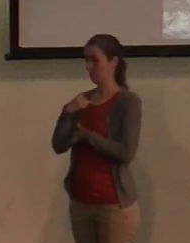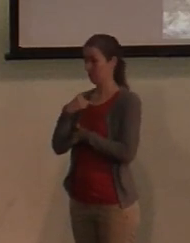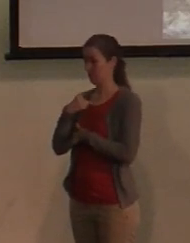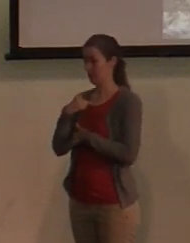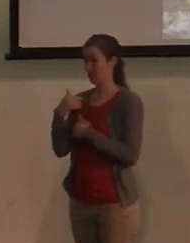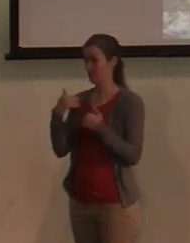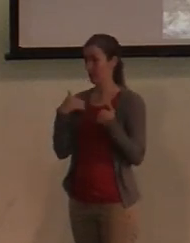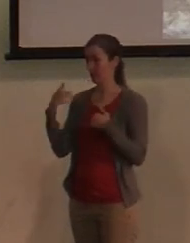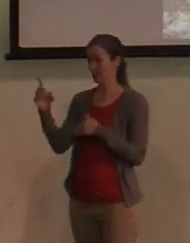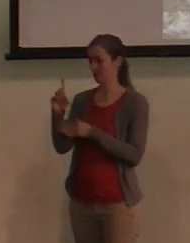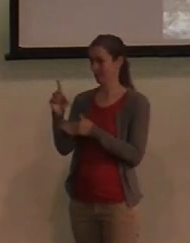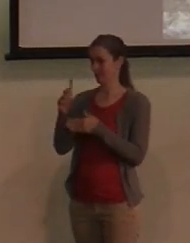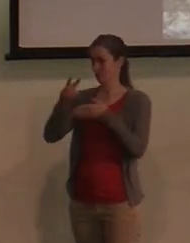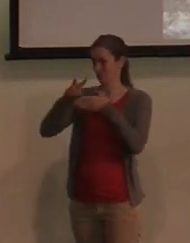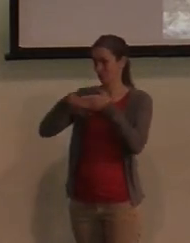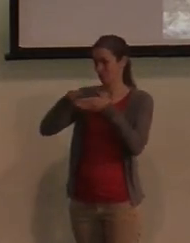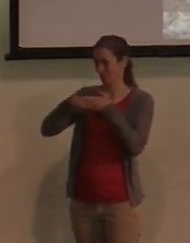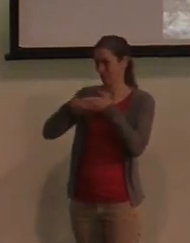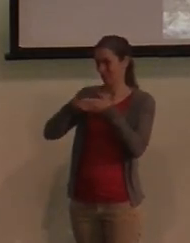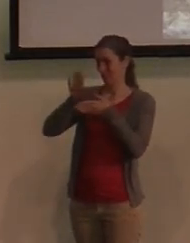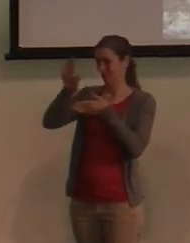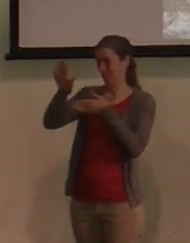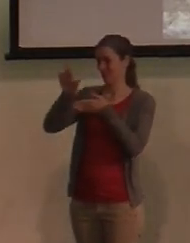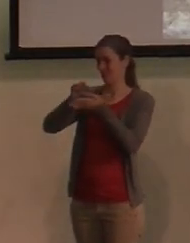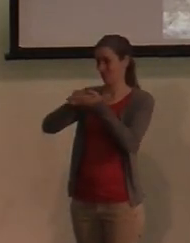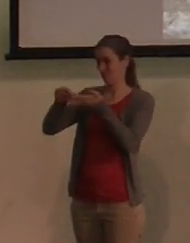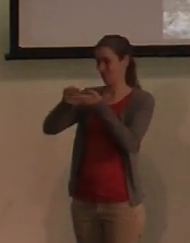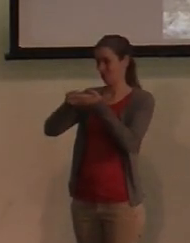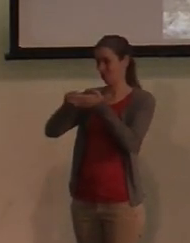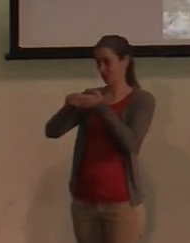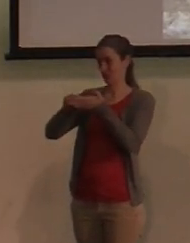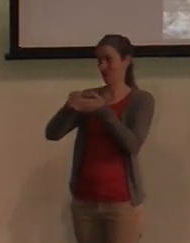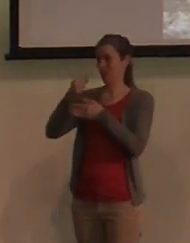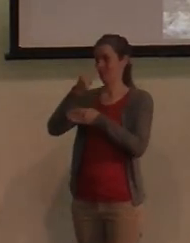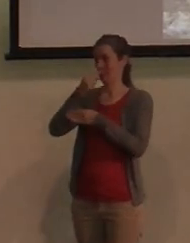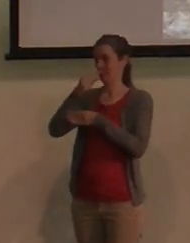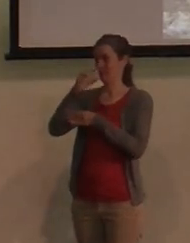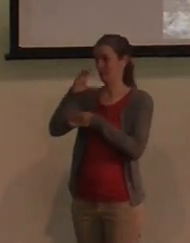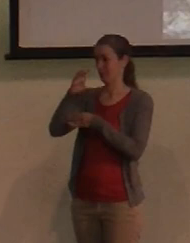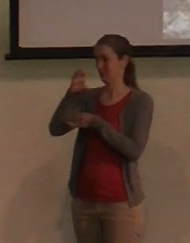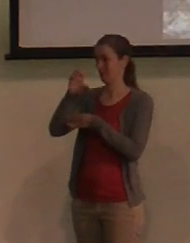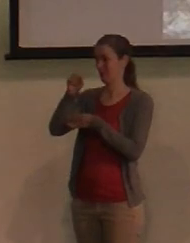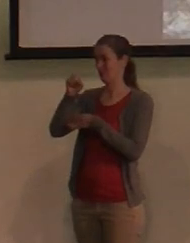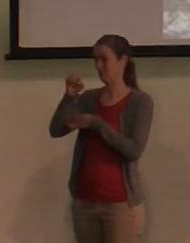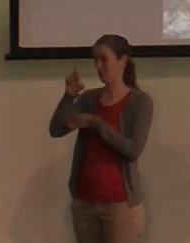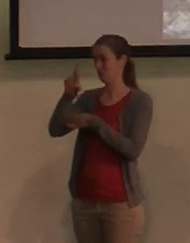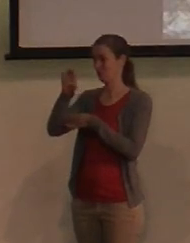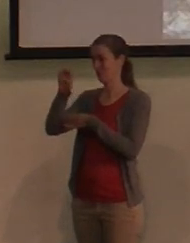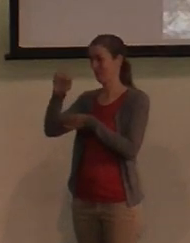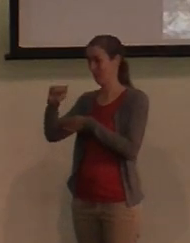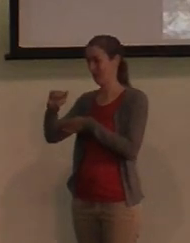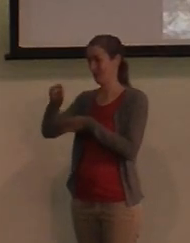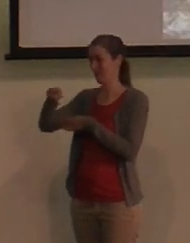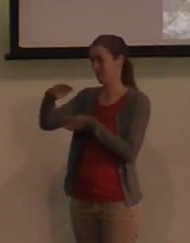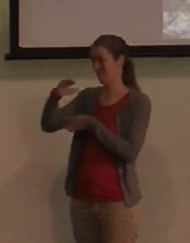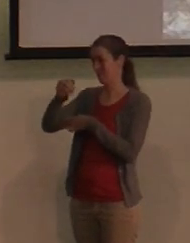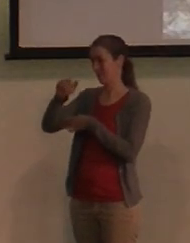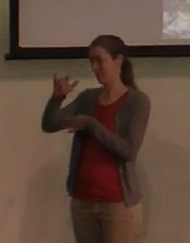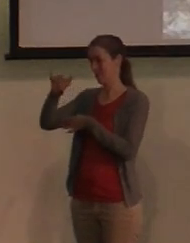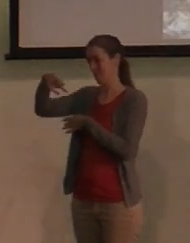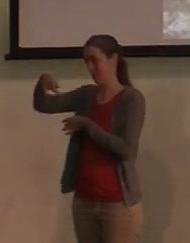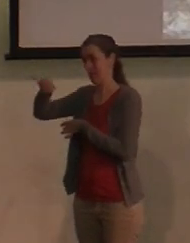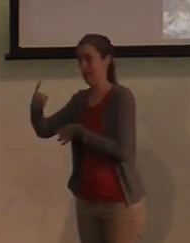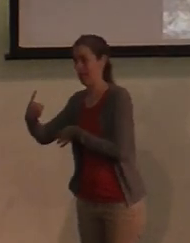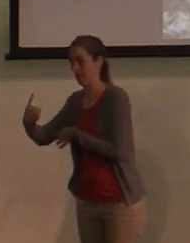read the scripture reading that he read, but this is Caesarea Philippi. Okay. And in